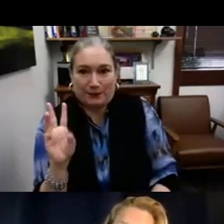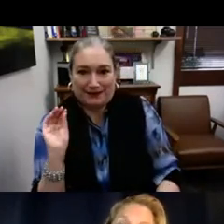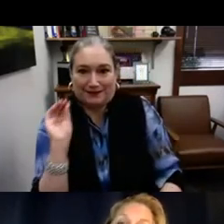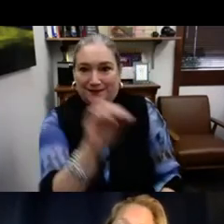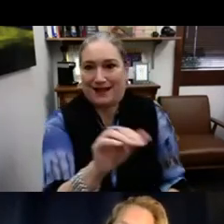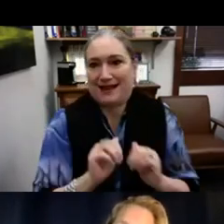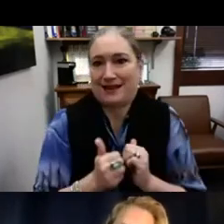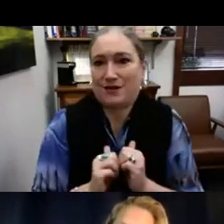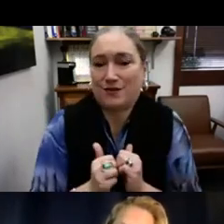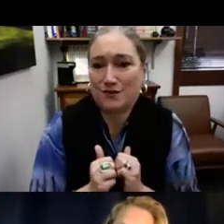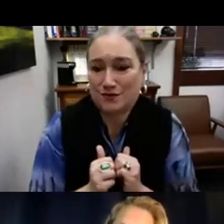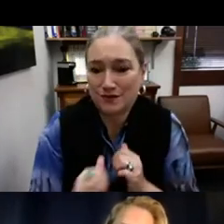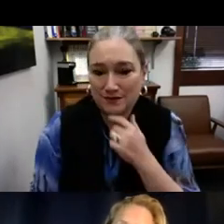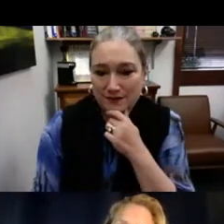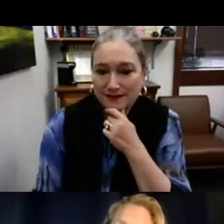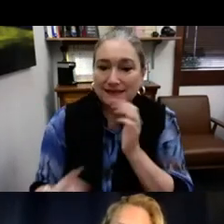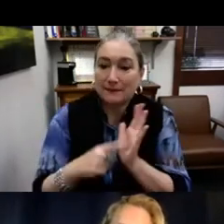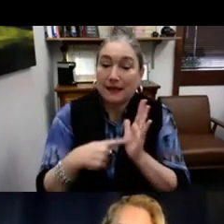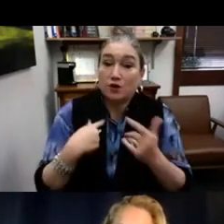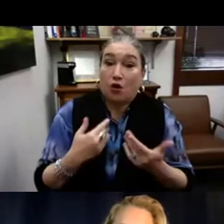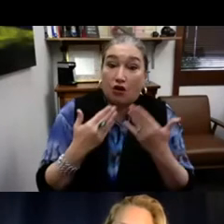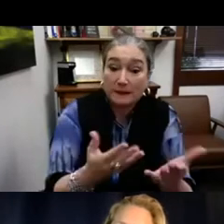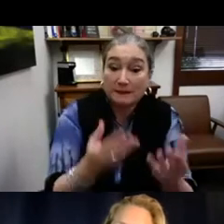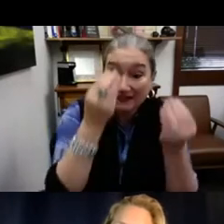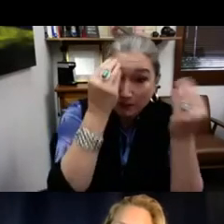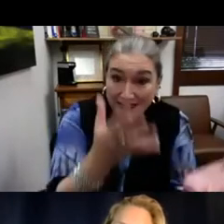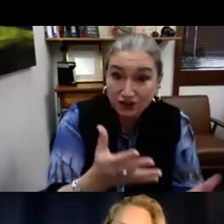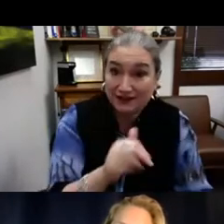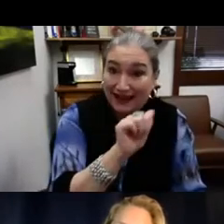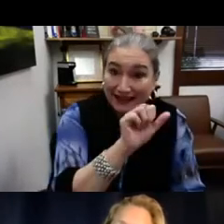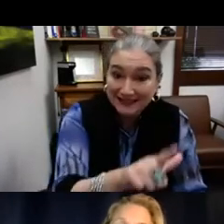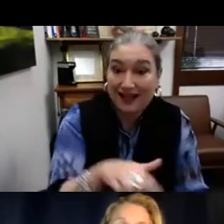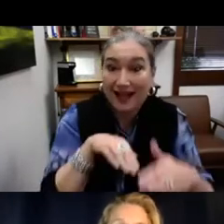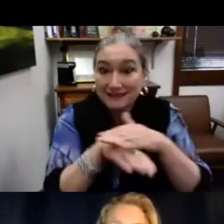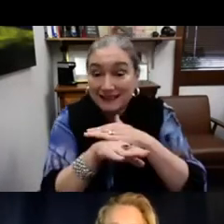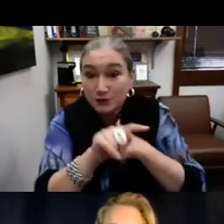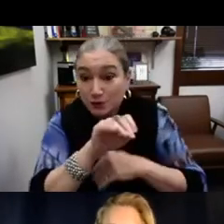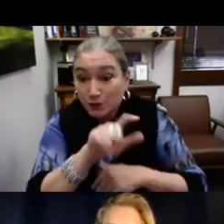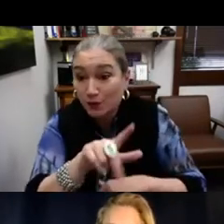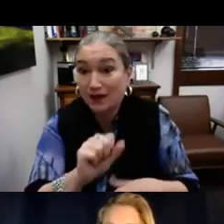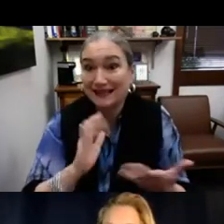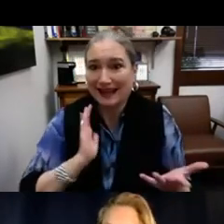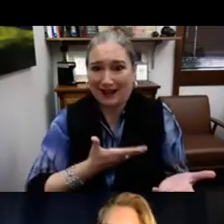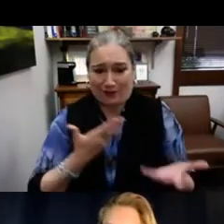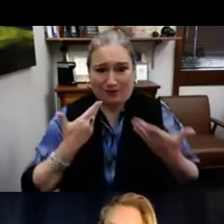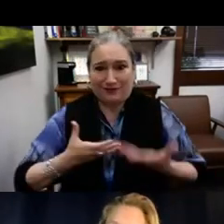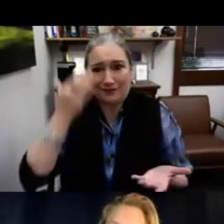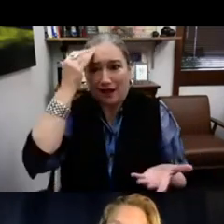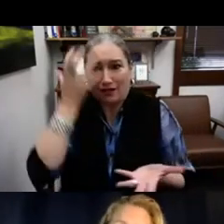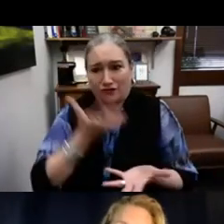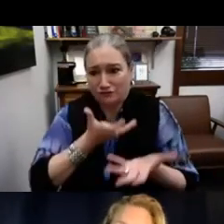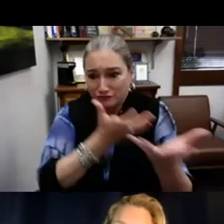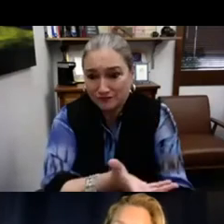using our DCCW and embedding that into their learning? Offering them information on ASL,